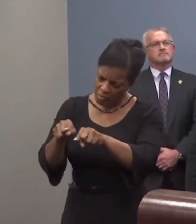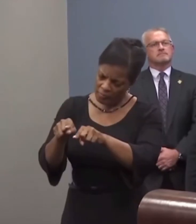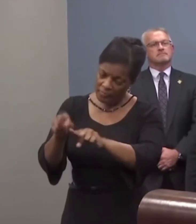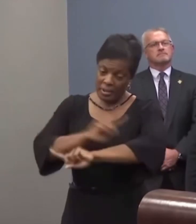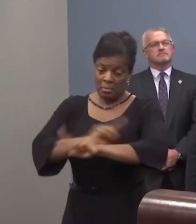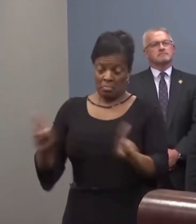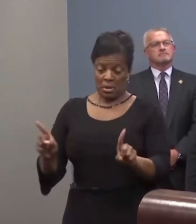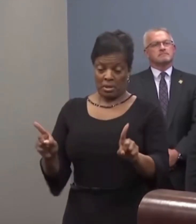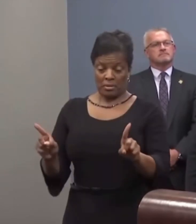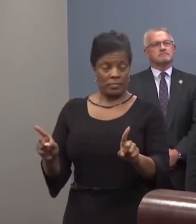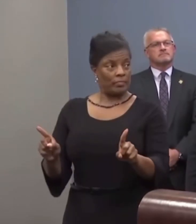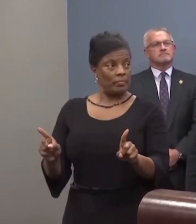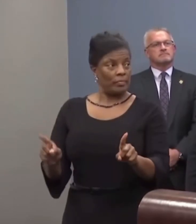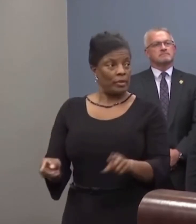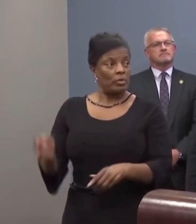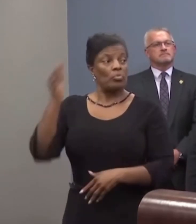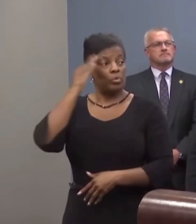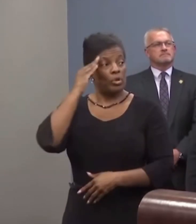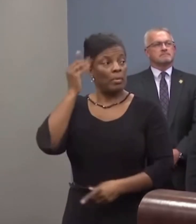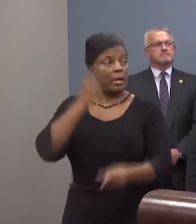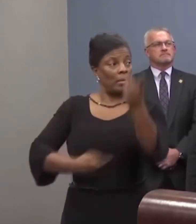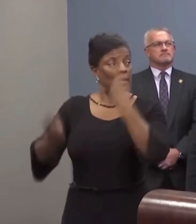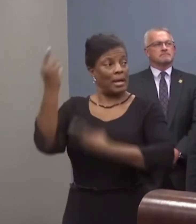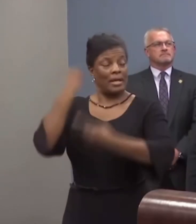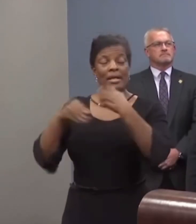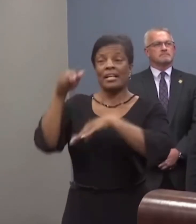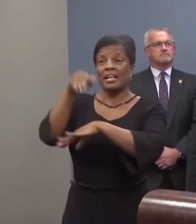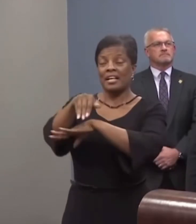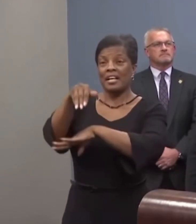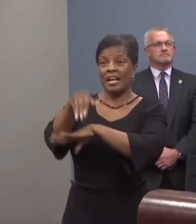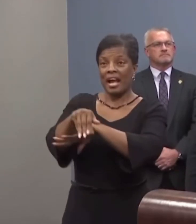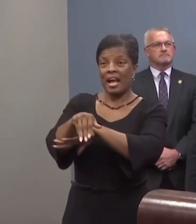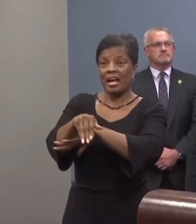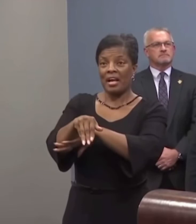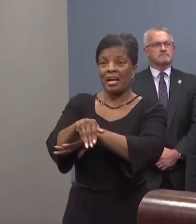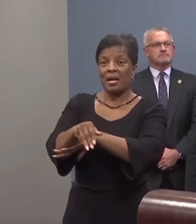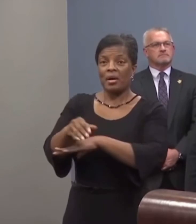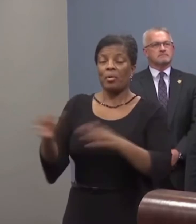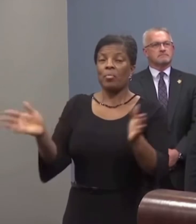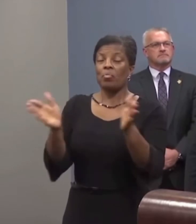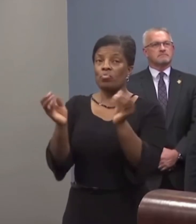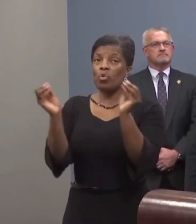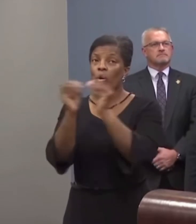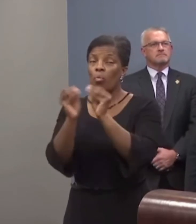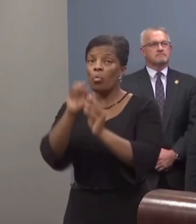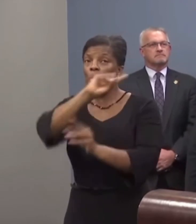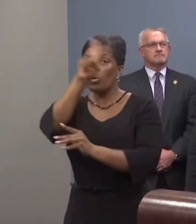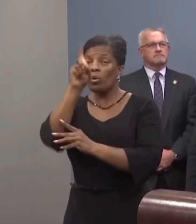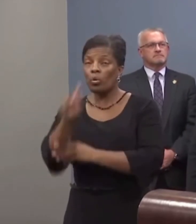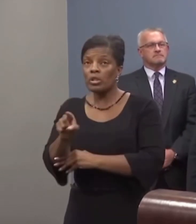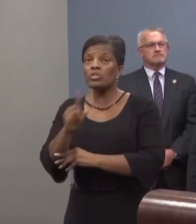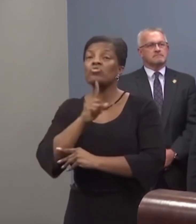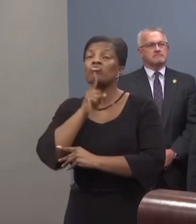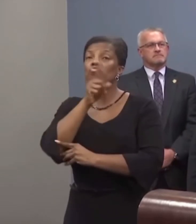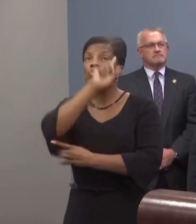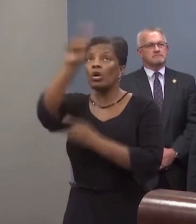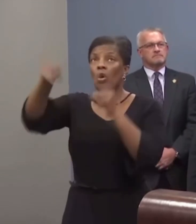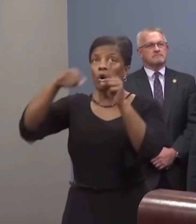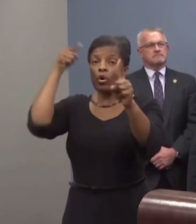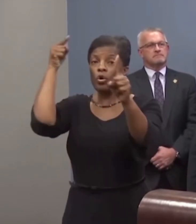Unfortunately, we knew by coming out here tonight that we would probably create a lot more questions. But the real goal is to let the people of